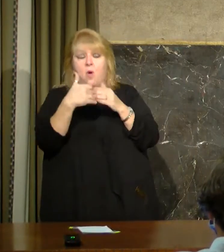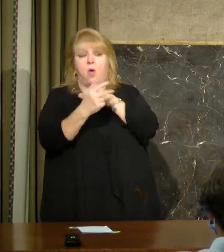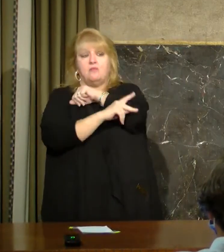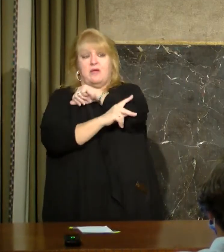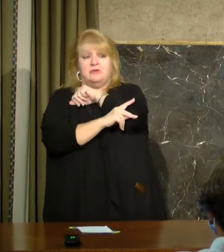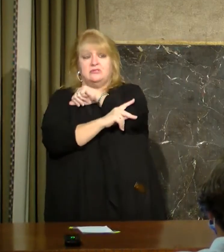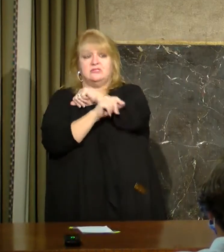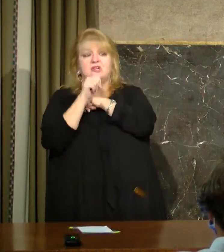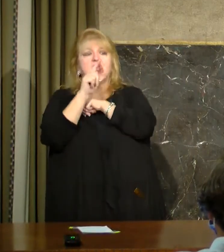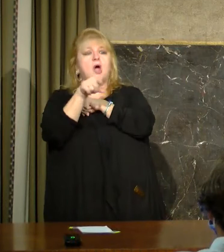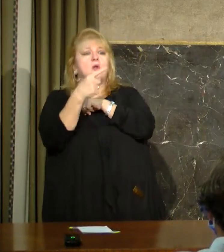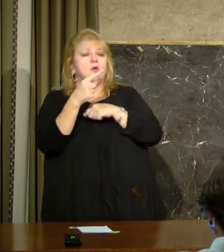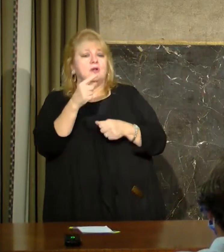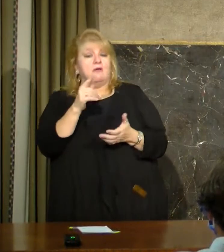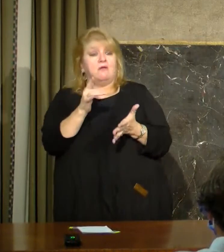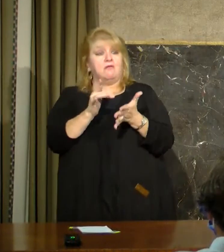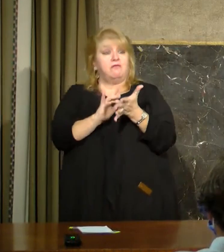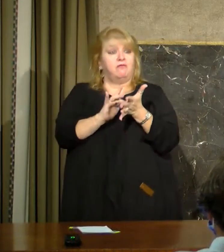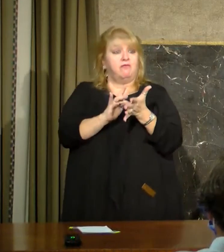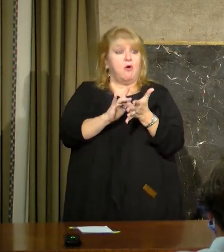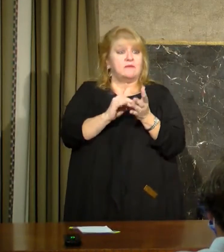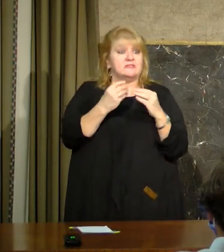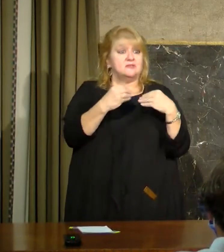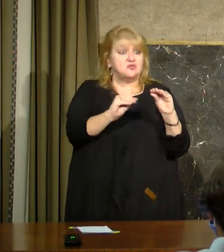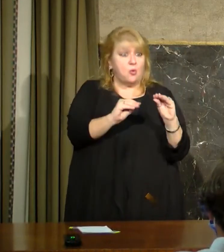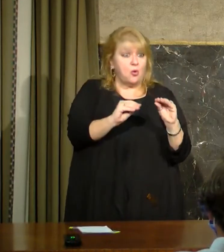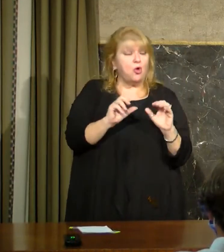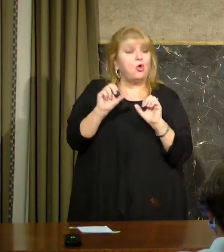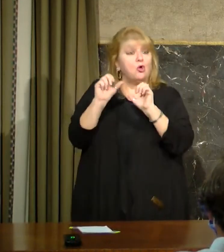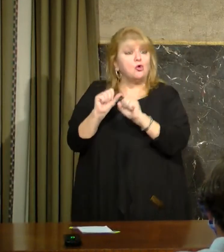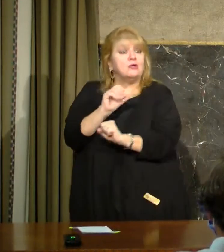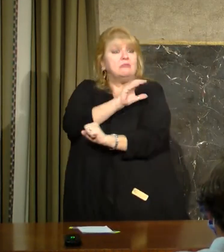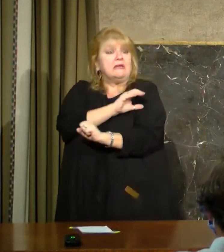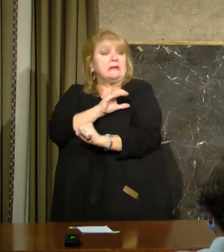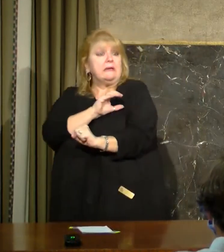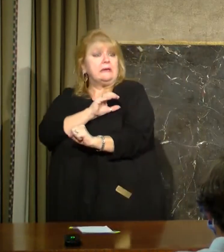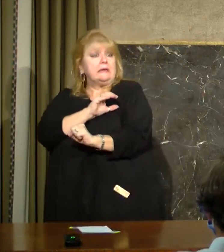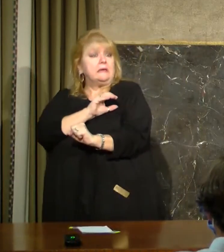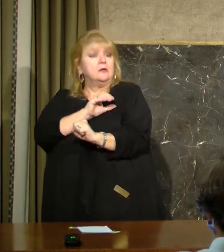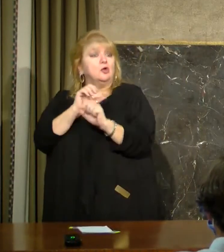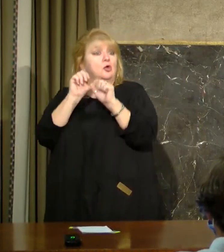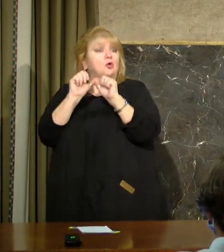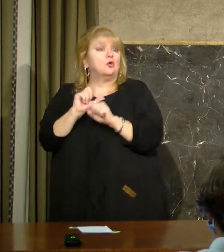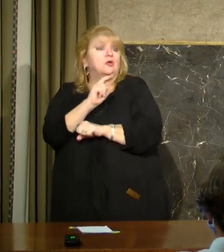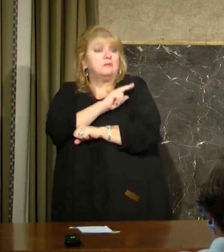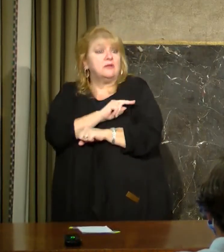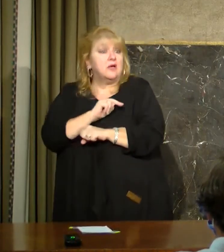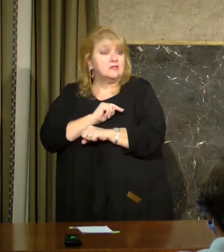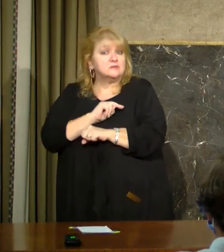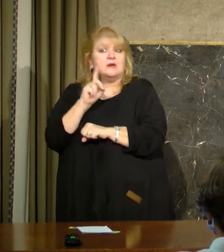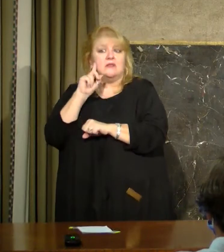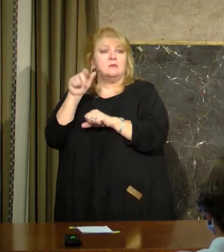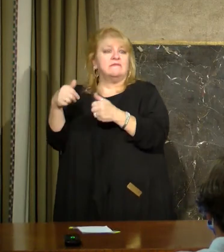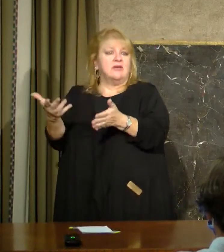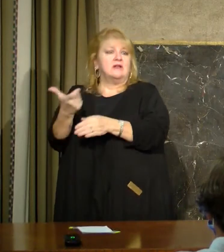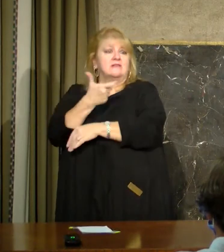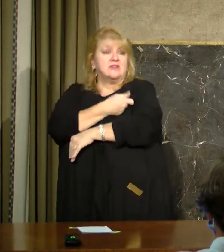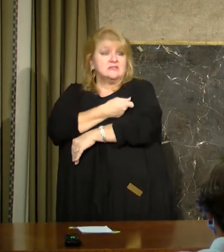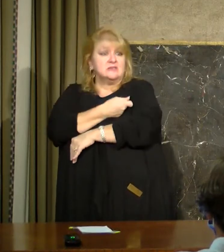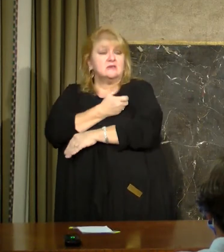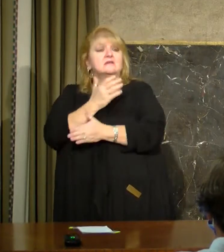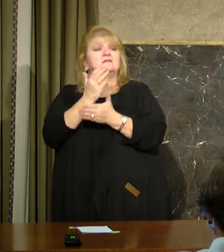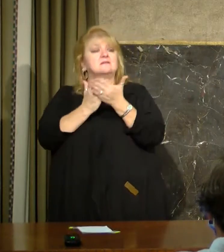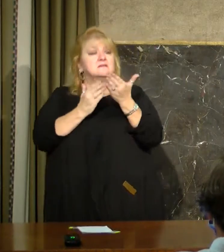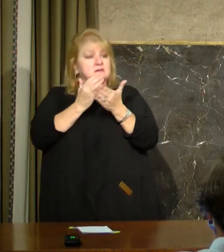but with a provider. It may be a clinic. It may be a hospital. But there will be some